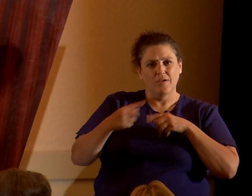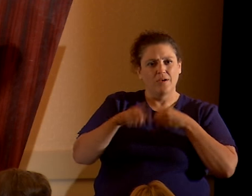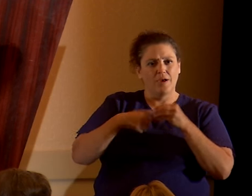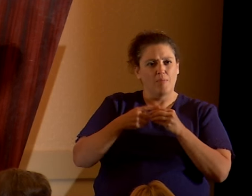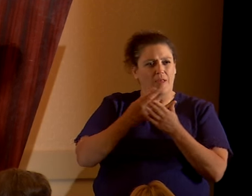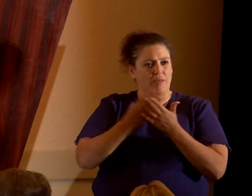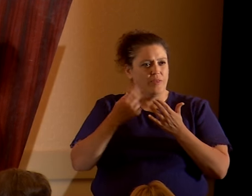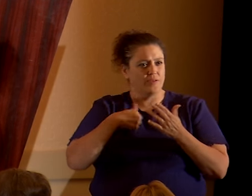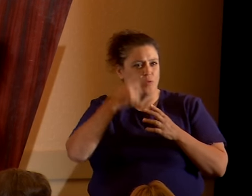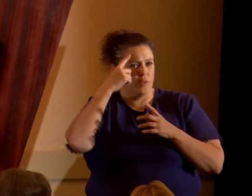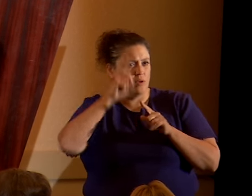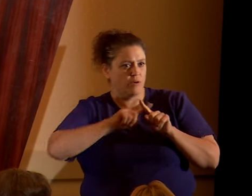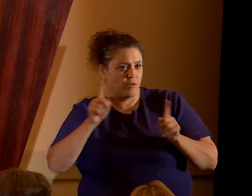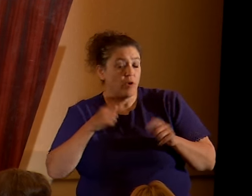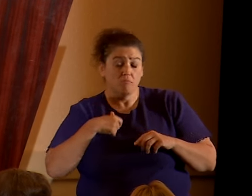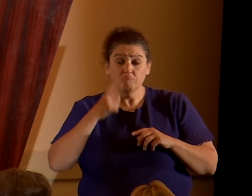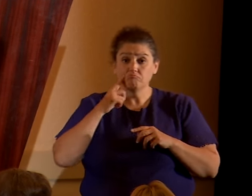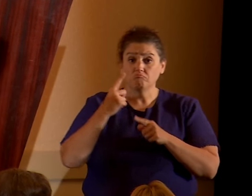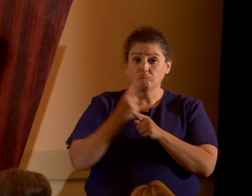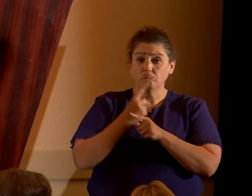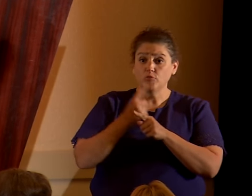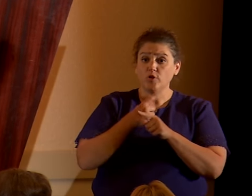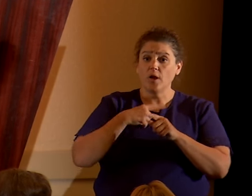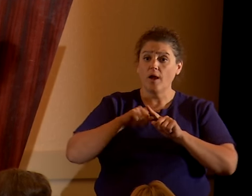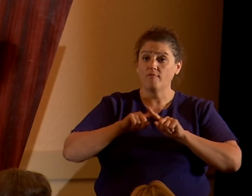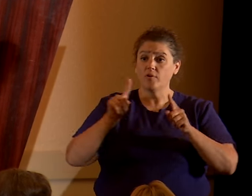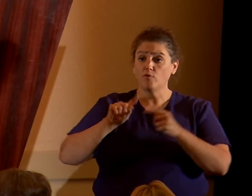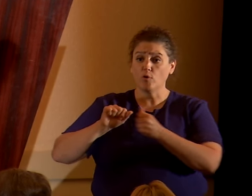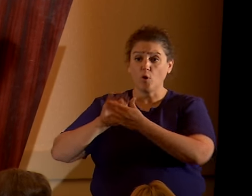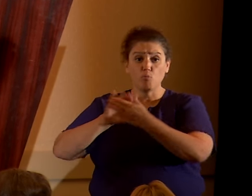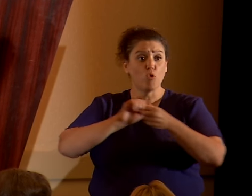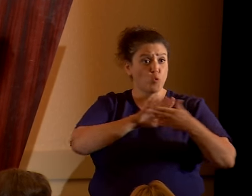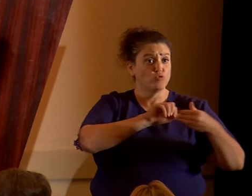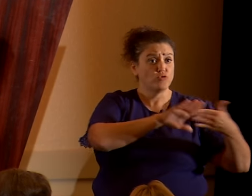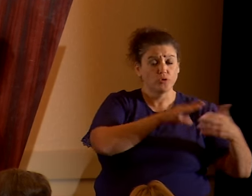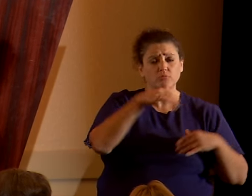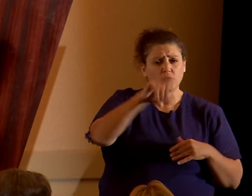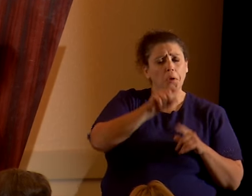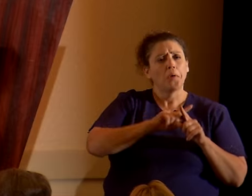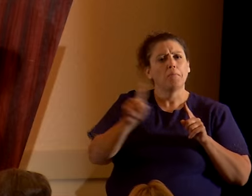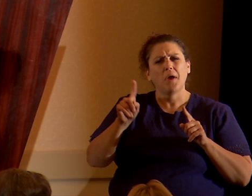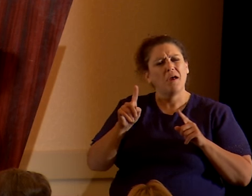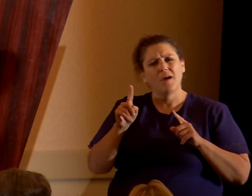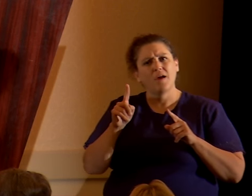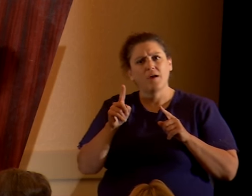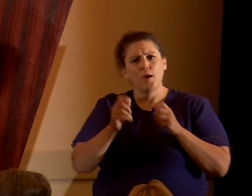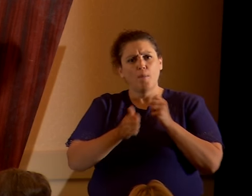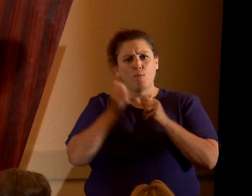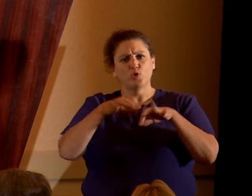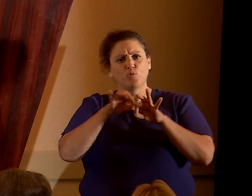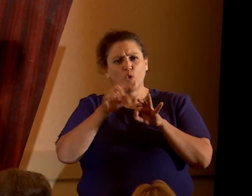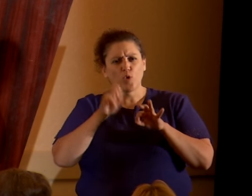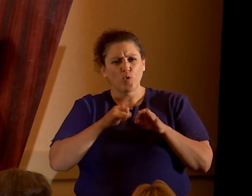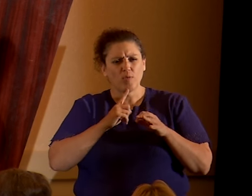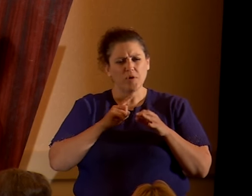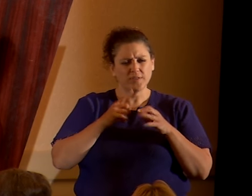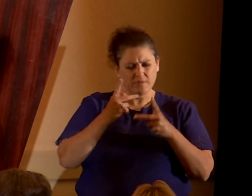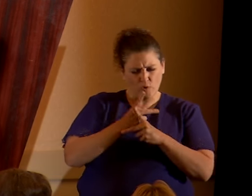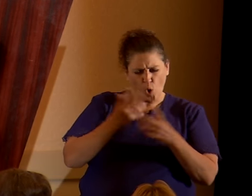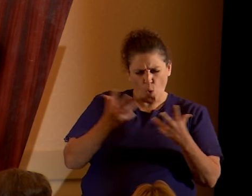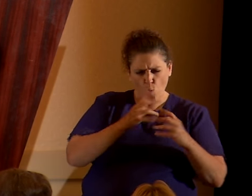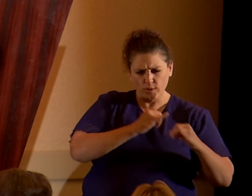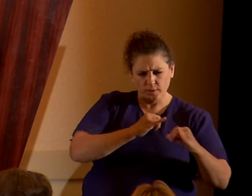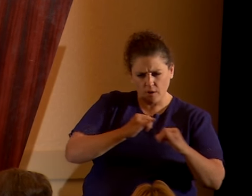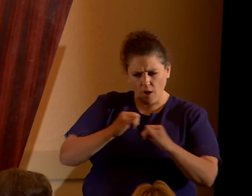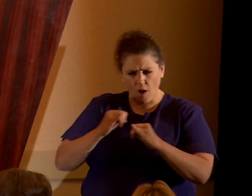I think it's healthy to have different approaches. But most importantly, we must be united and find a common ground, at least on these